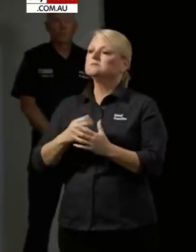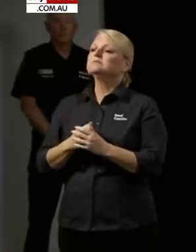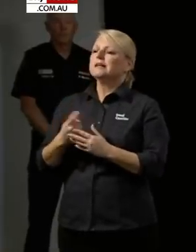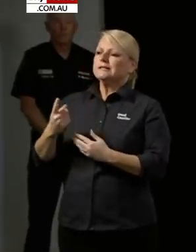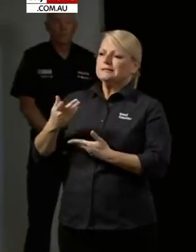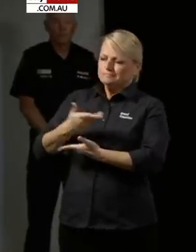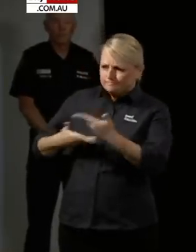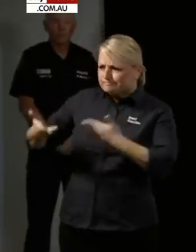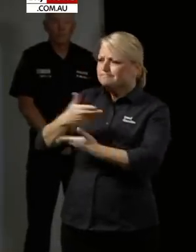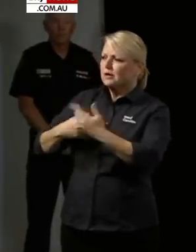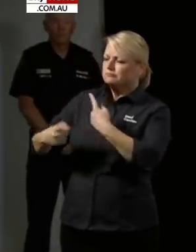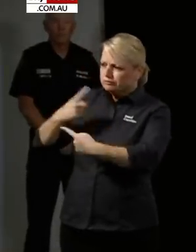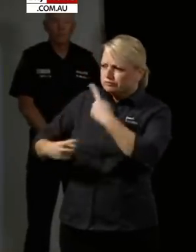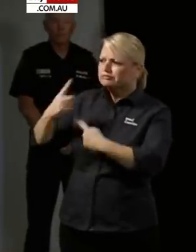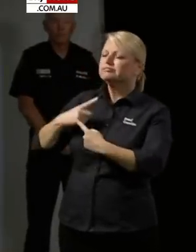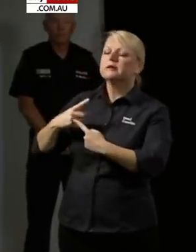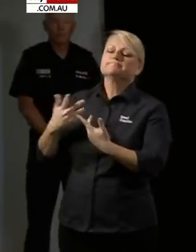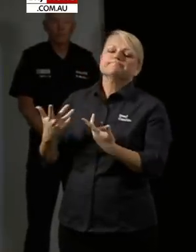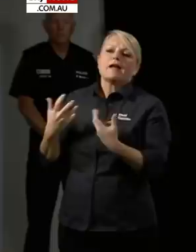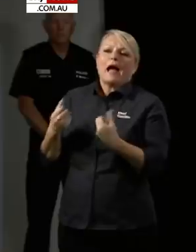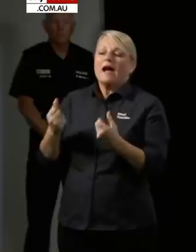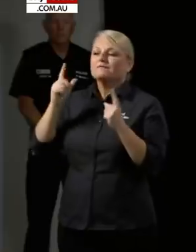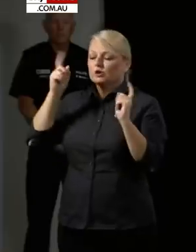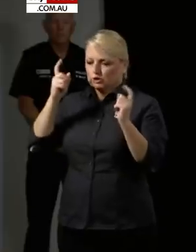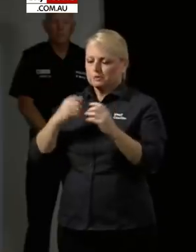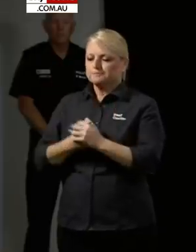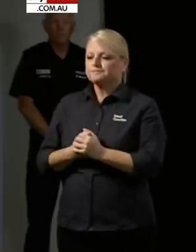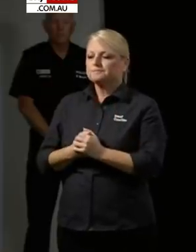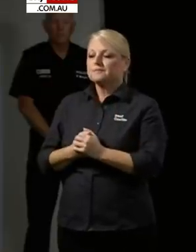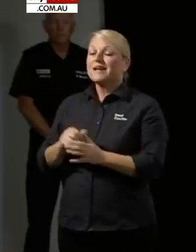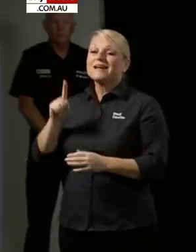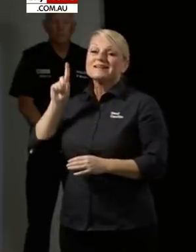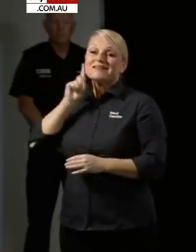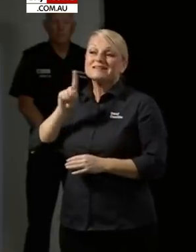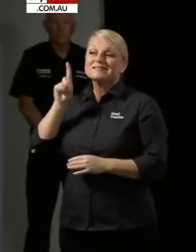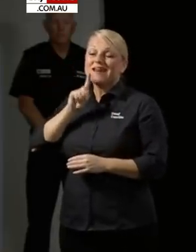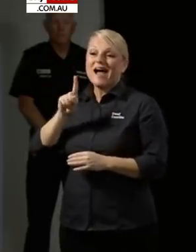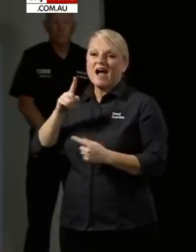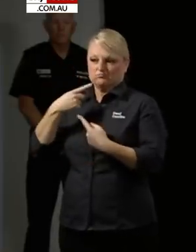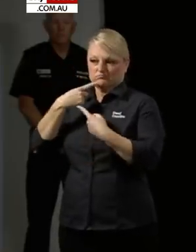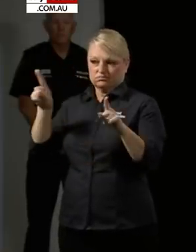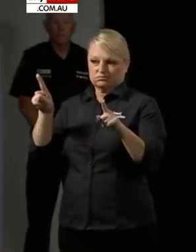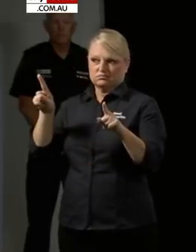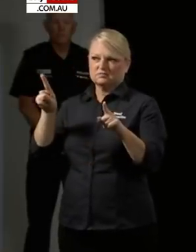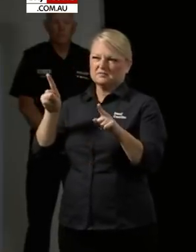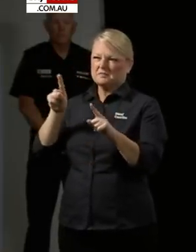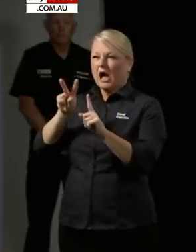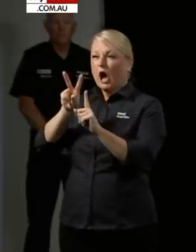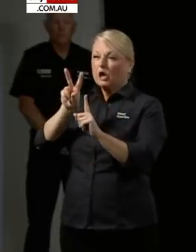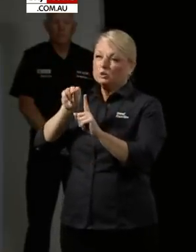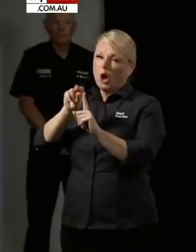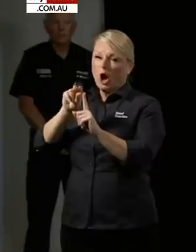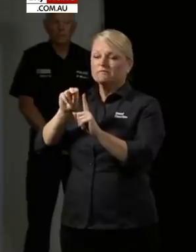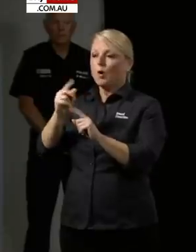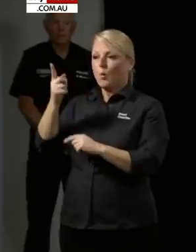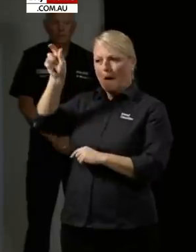about these cases. So the one case that we received information about yesterday midday was